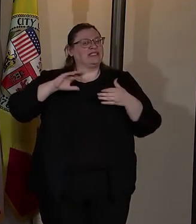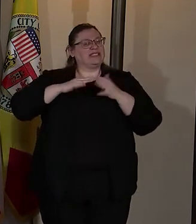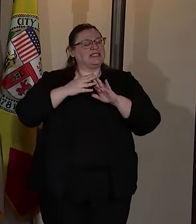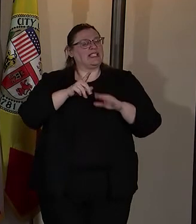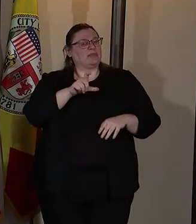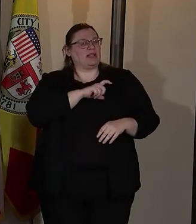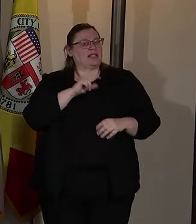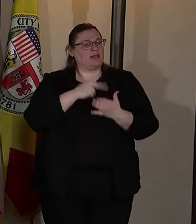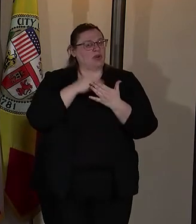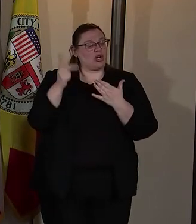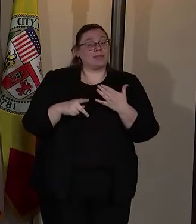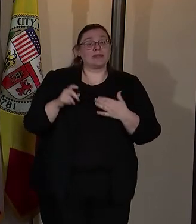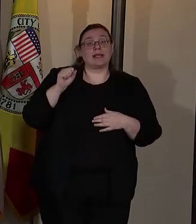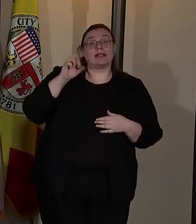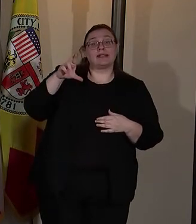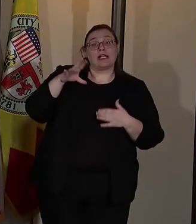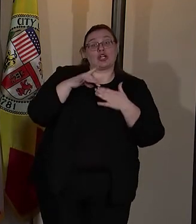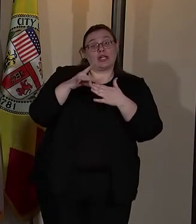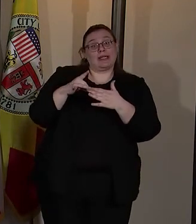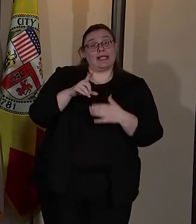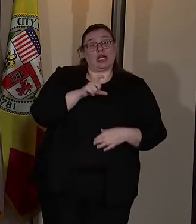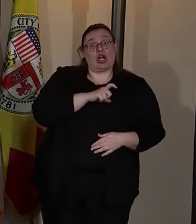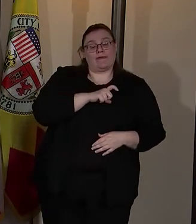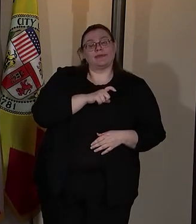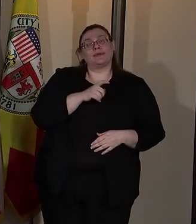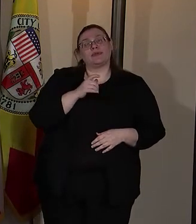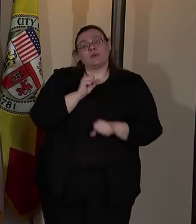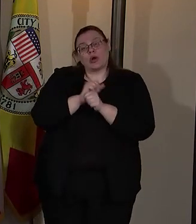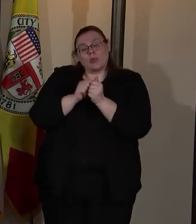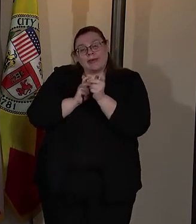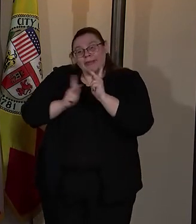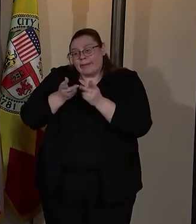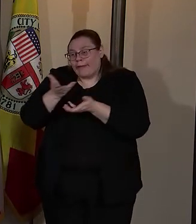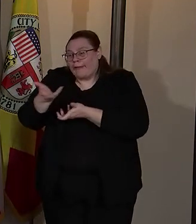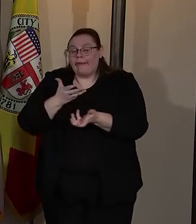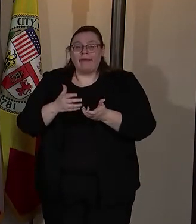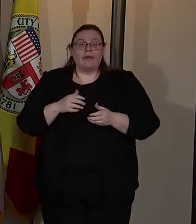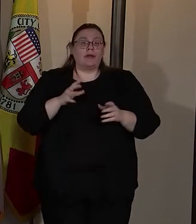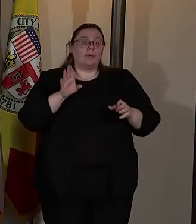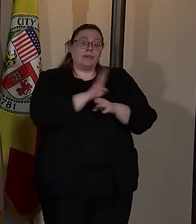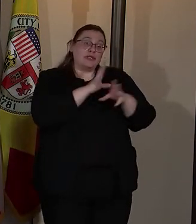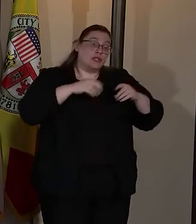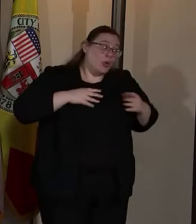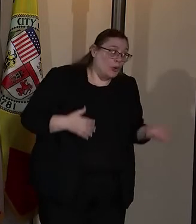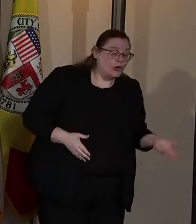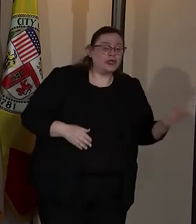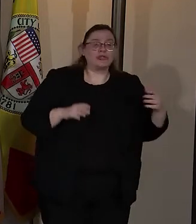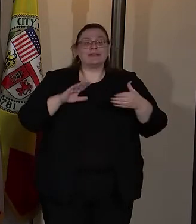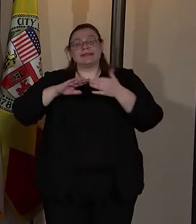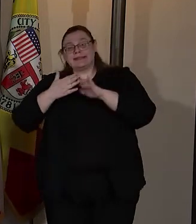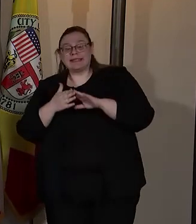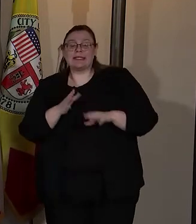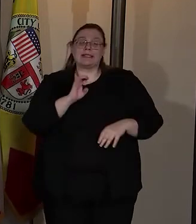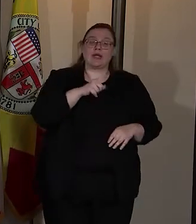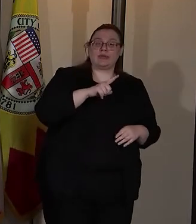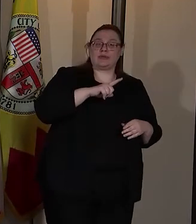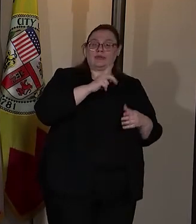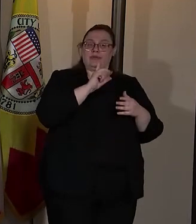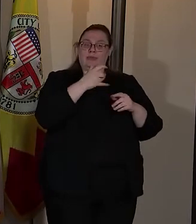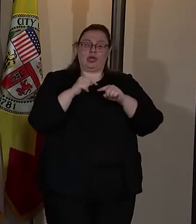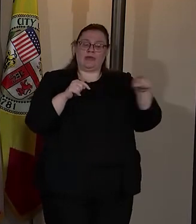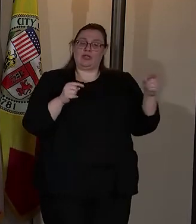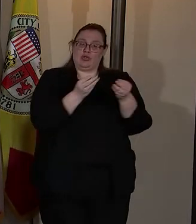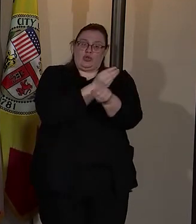As you may know, senior lead officers work with individual residents, business owners, city and county departments and agencies to help solve